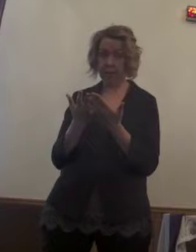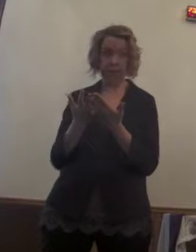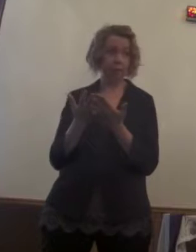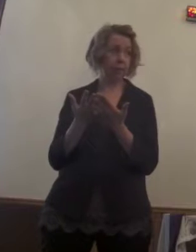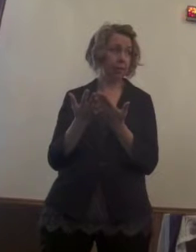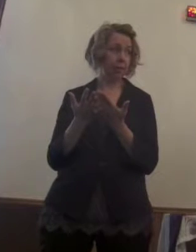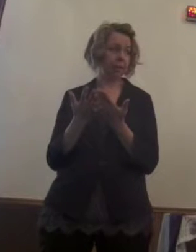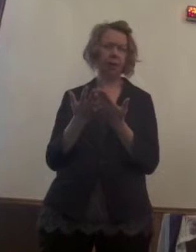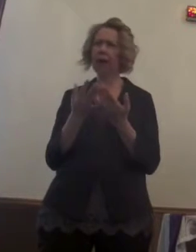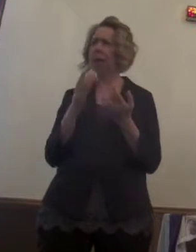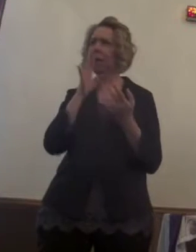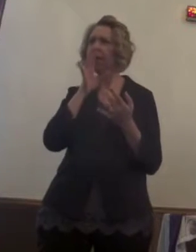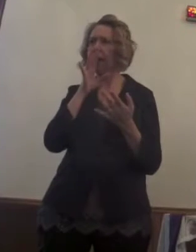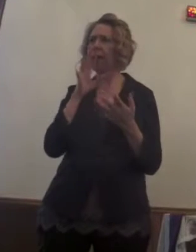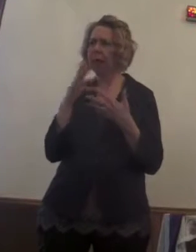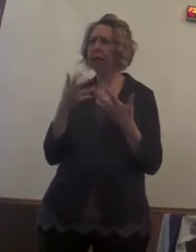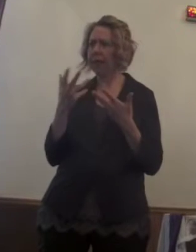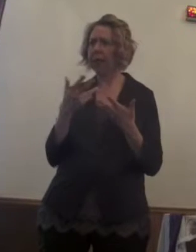God, it's one of those mornings.